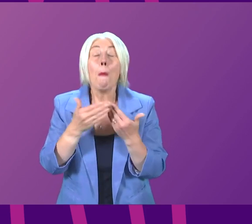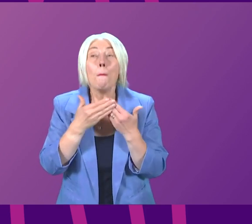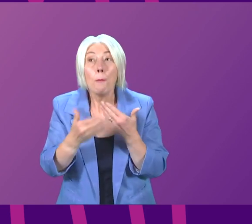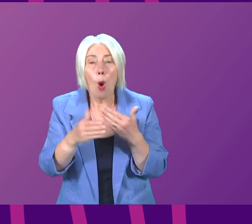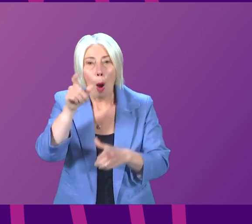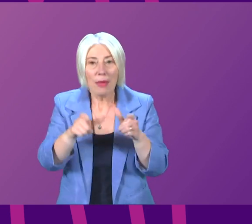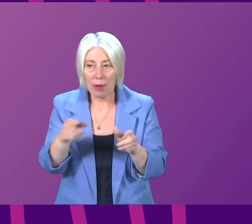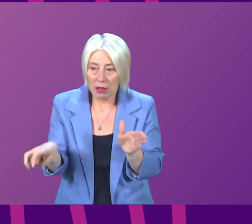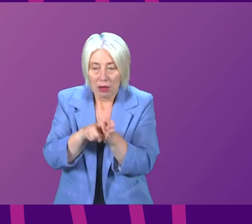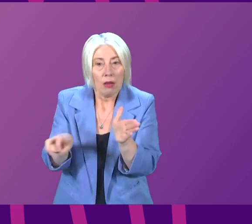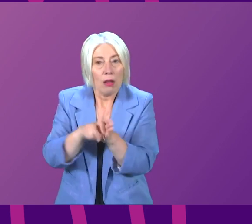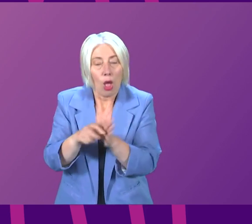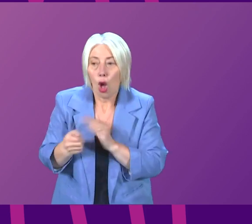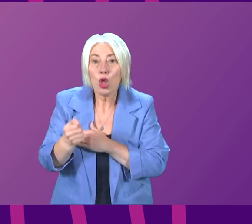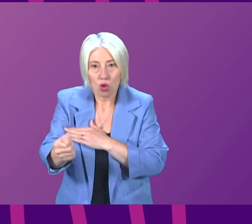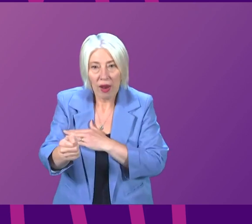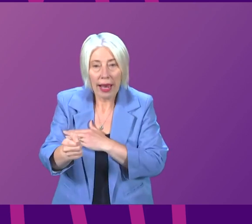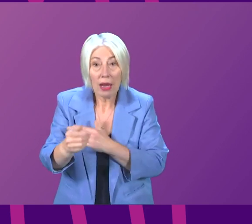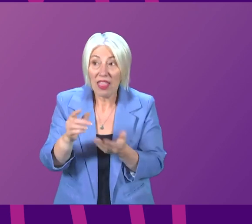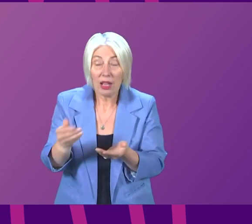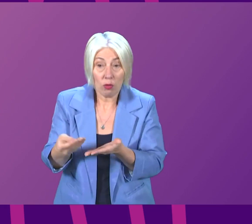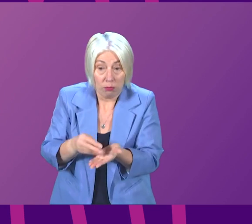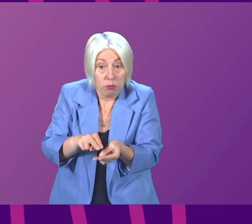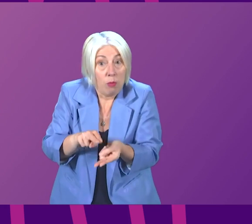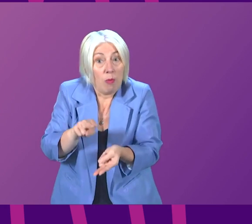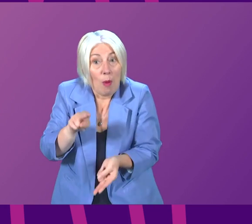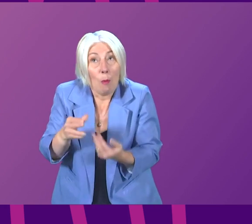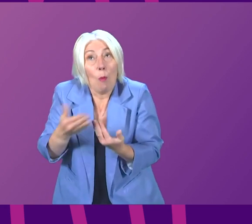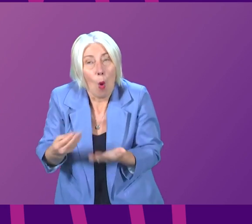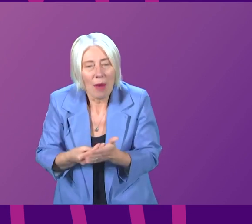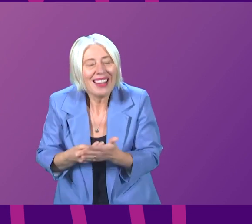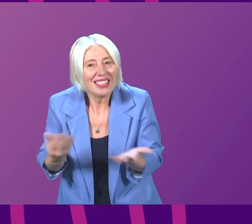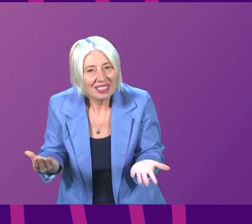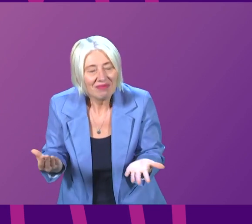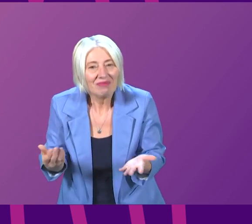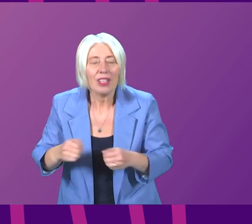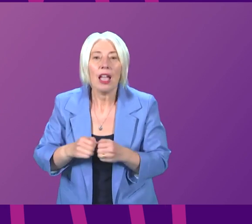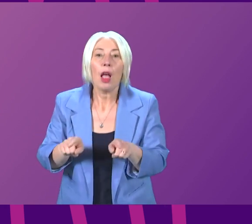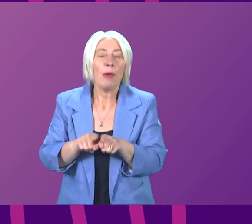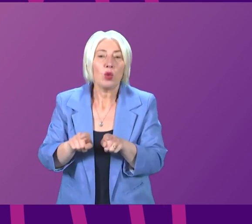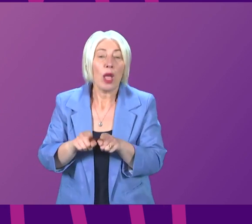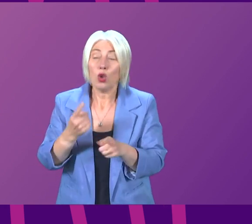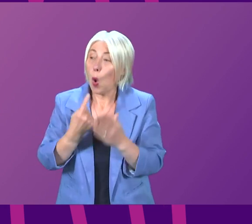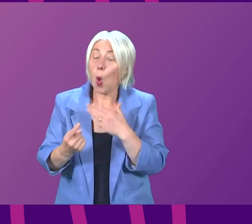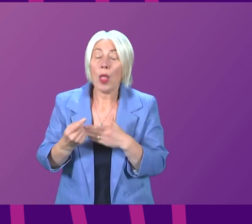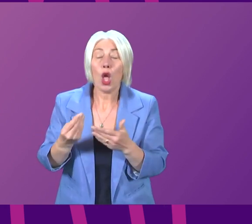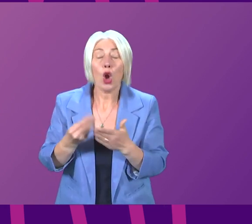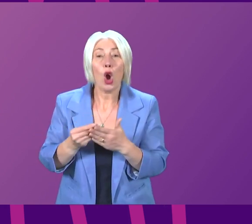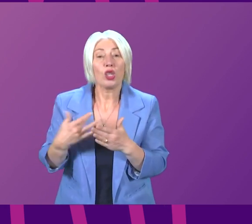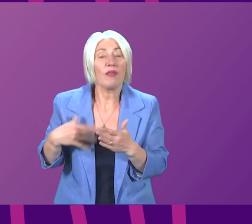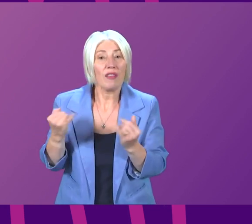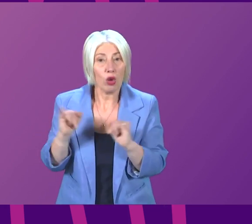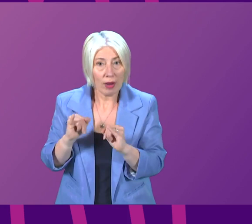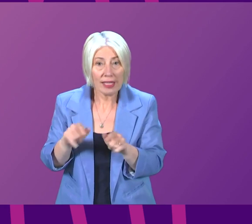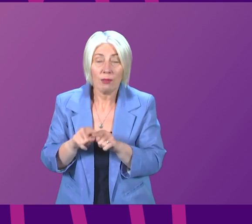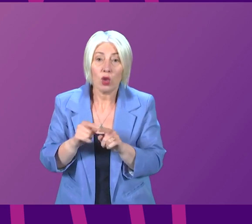on our railways actually potentially makes money for our railways. Also, it helps us confront not just the cost-of-living crisis, but